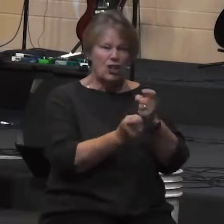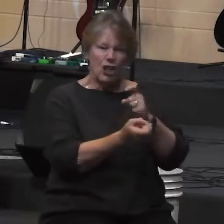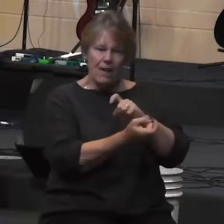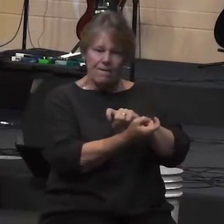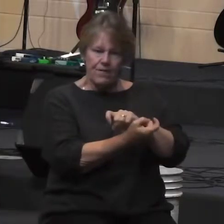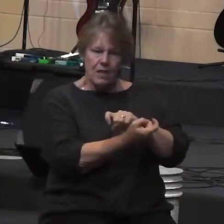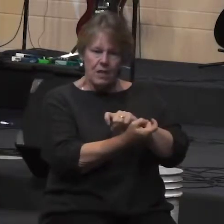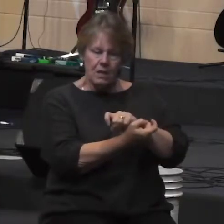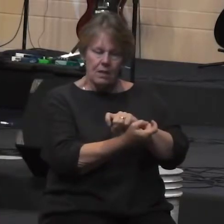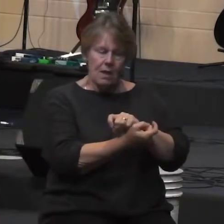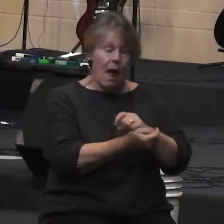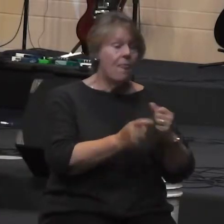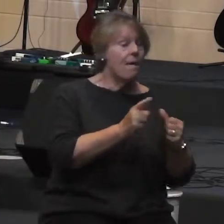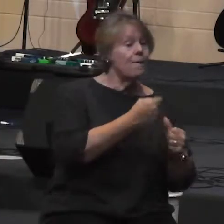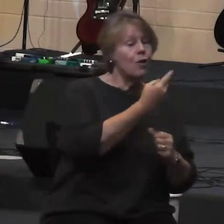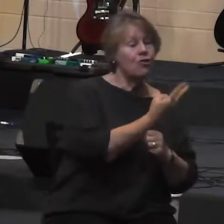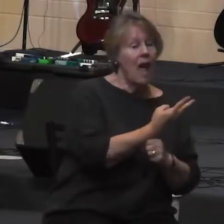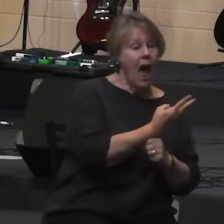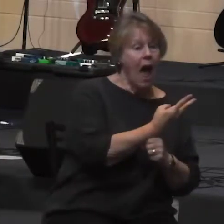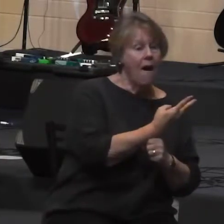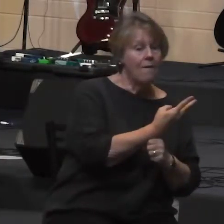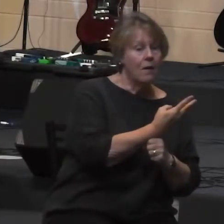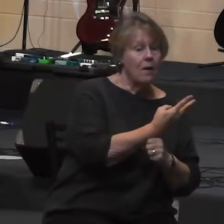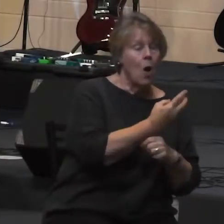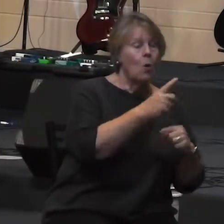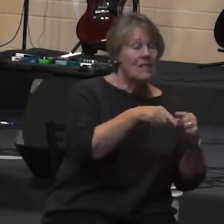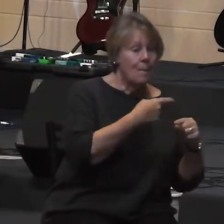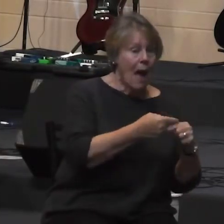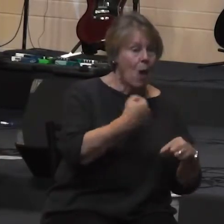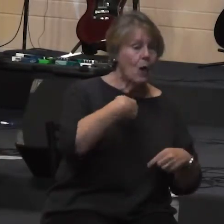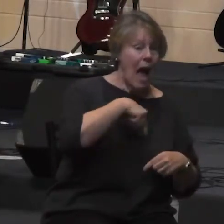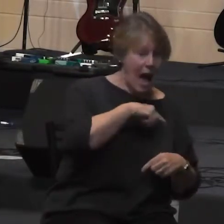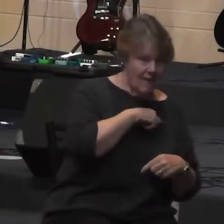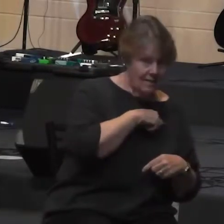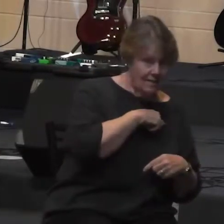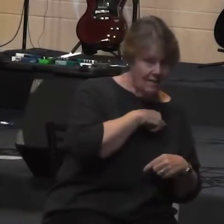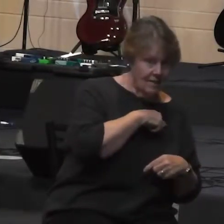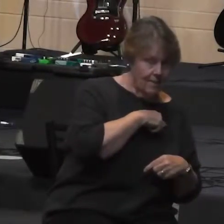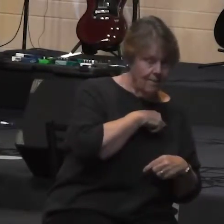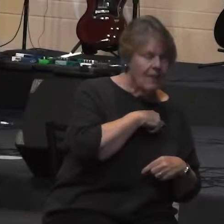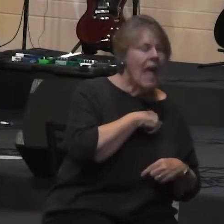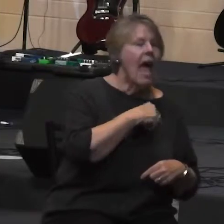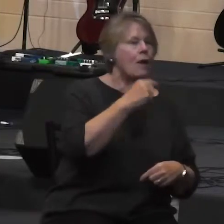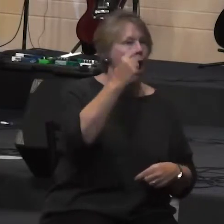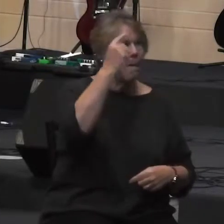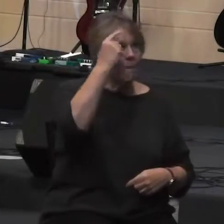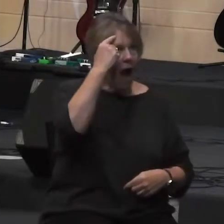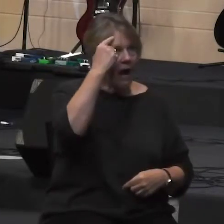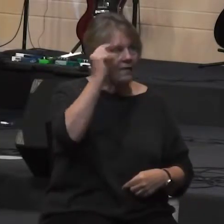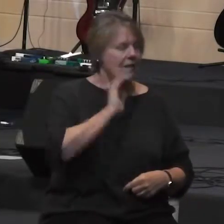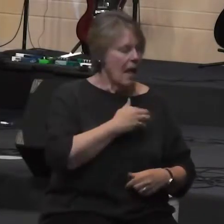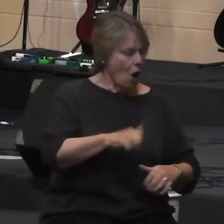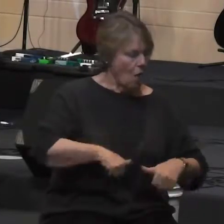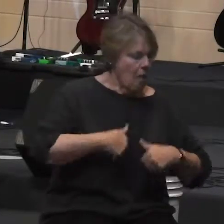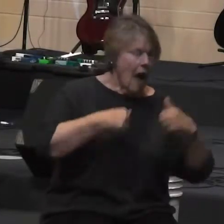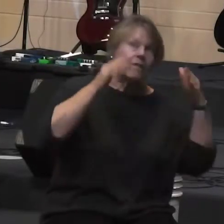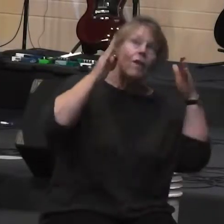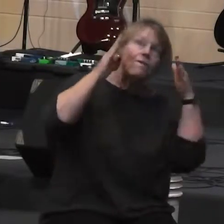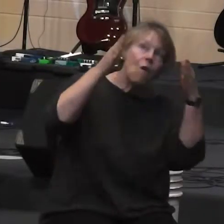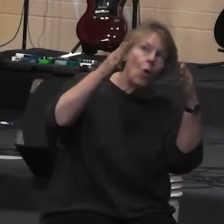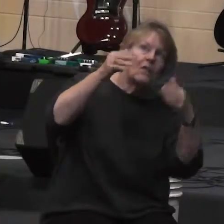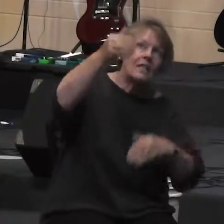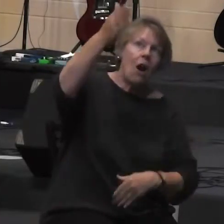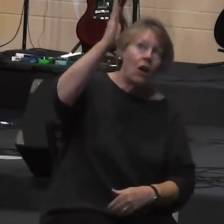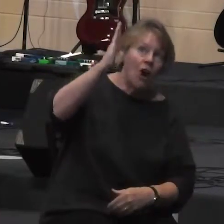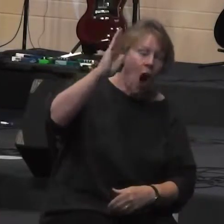prayer. The first half was all about us getting our hearts, our minds, our lives focused on God and God's